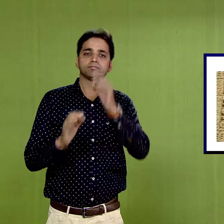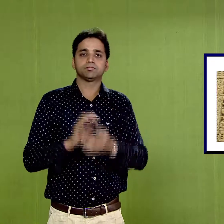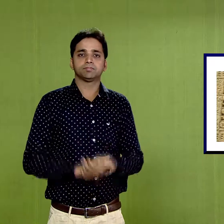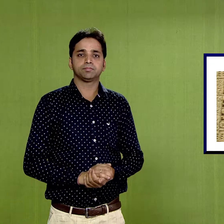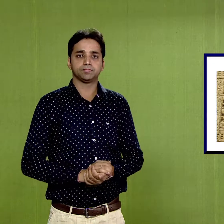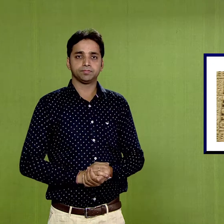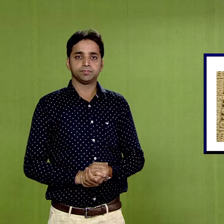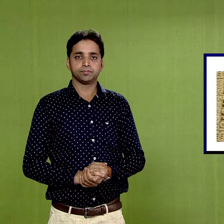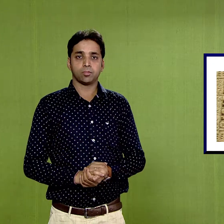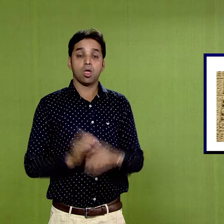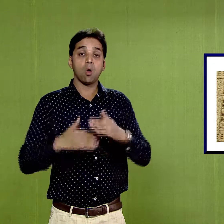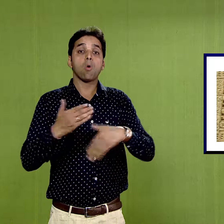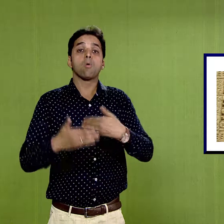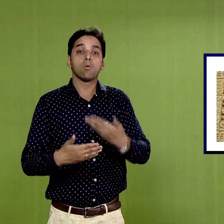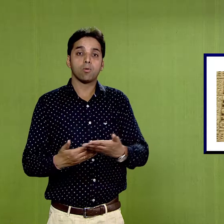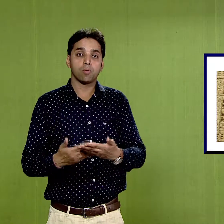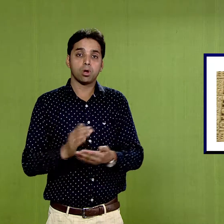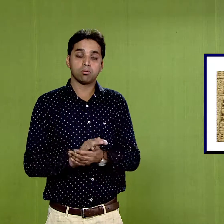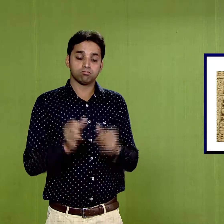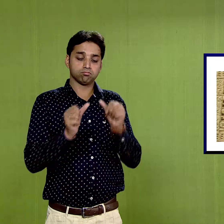while an ancient play,